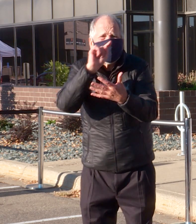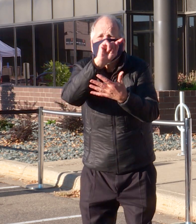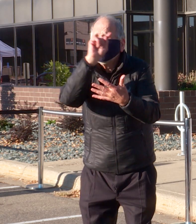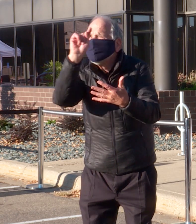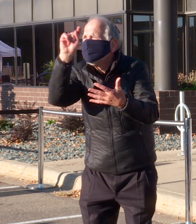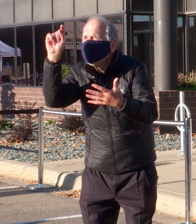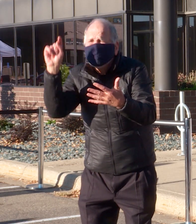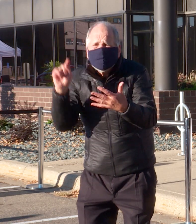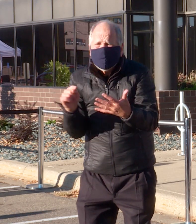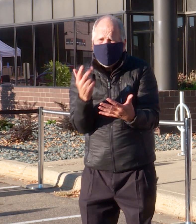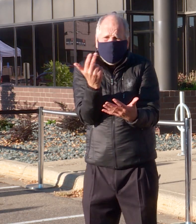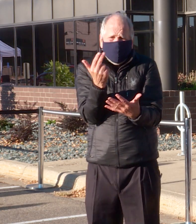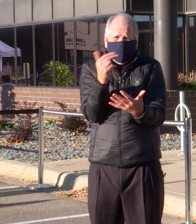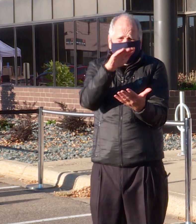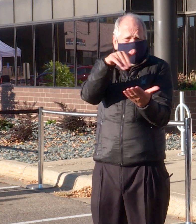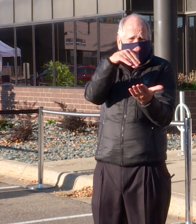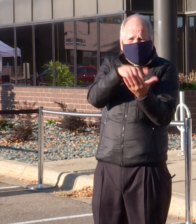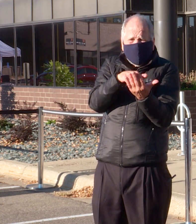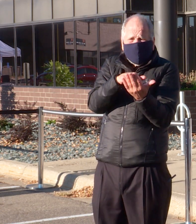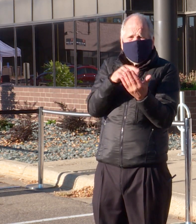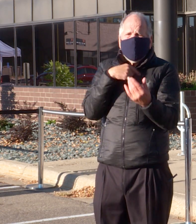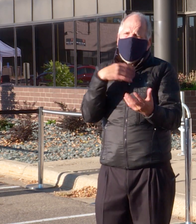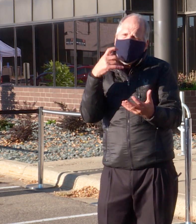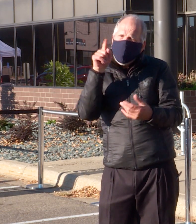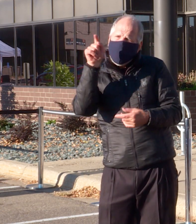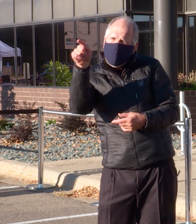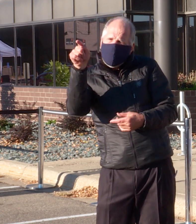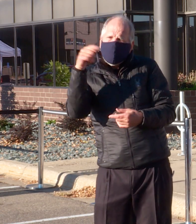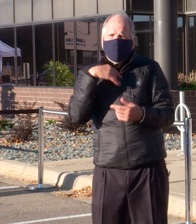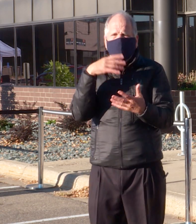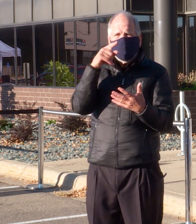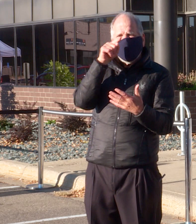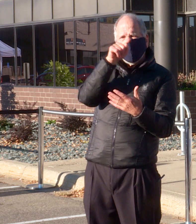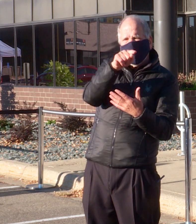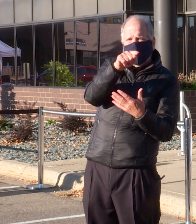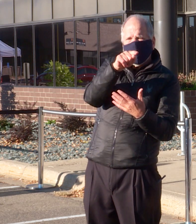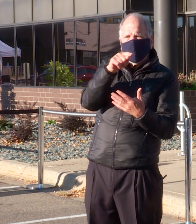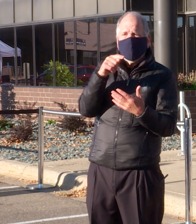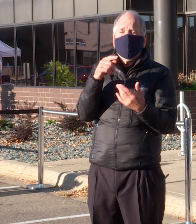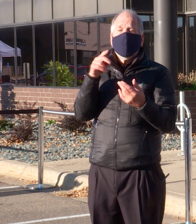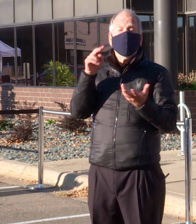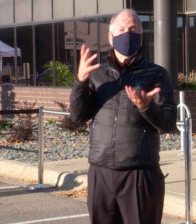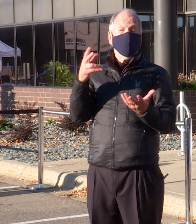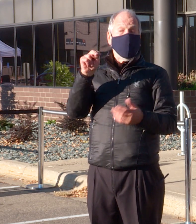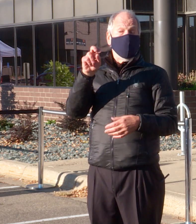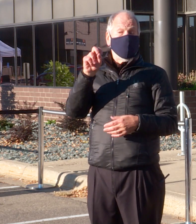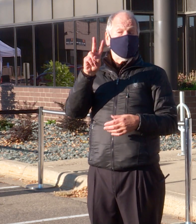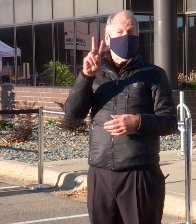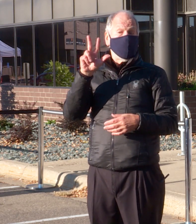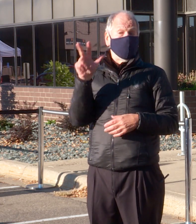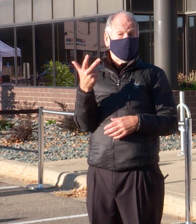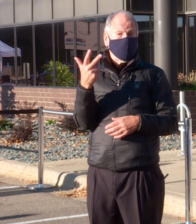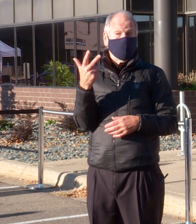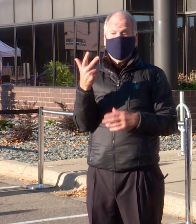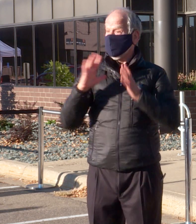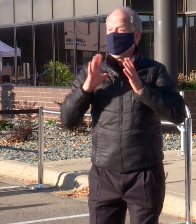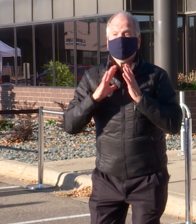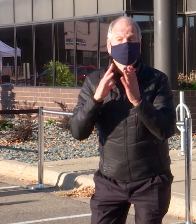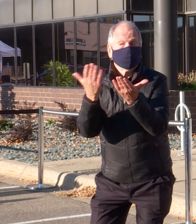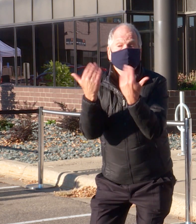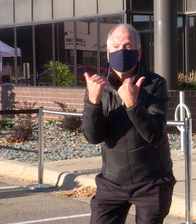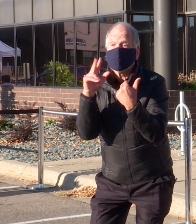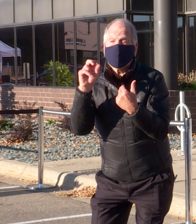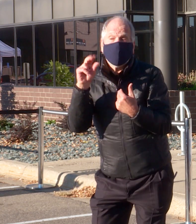choose to vote on election day, we will be ready for you as well. We have